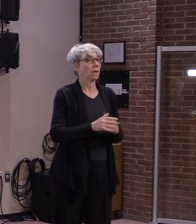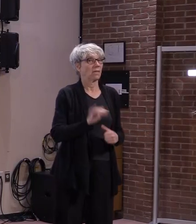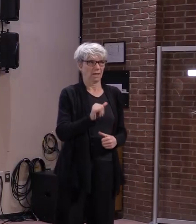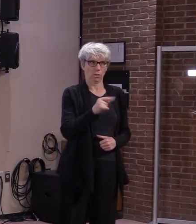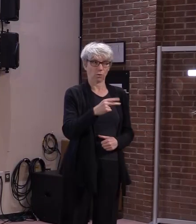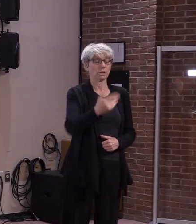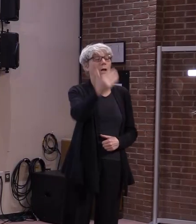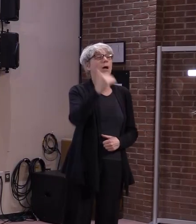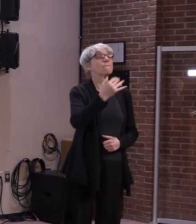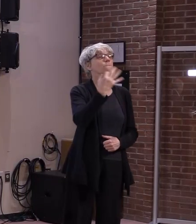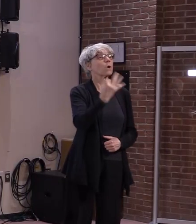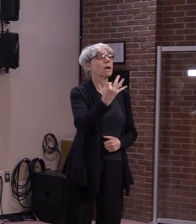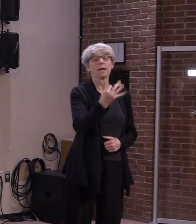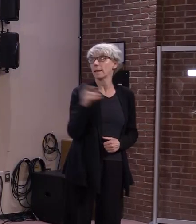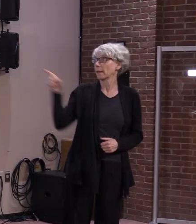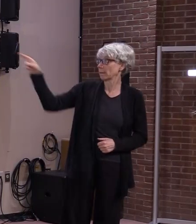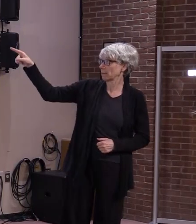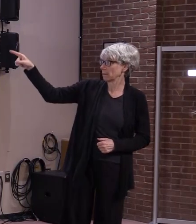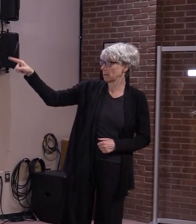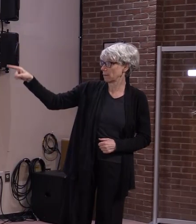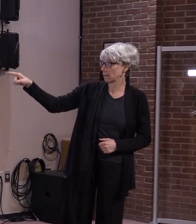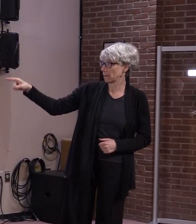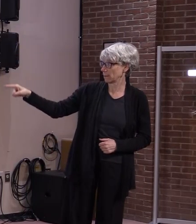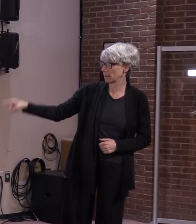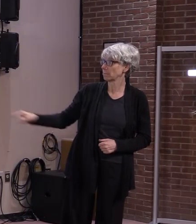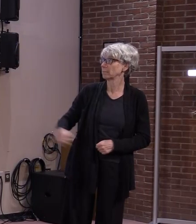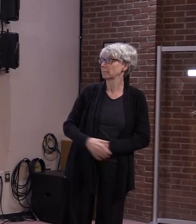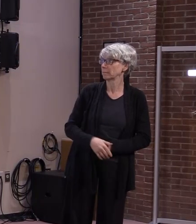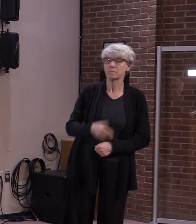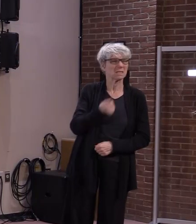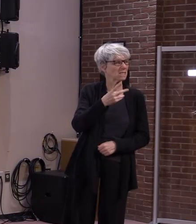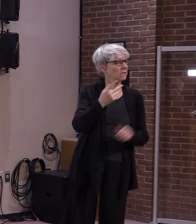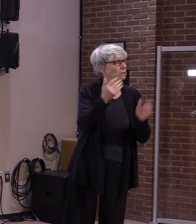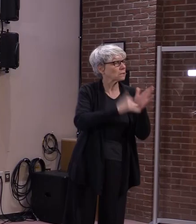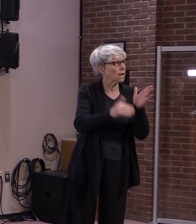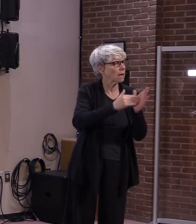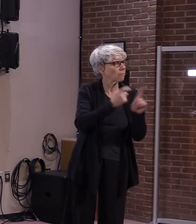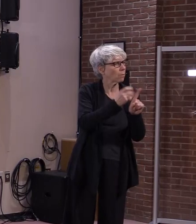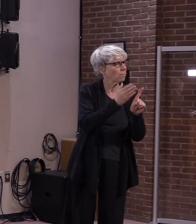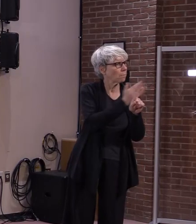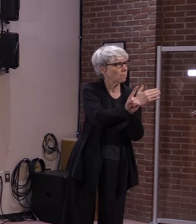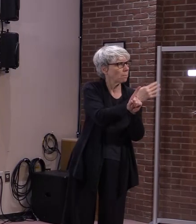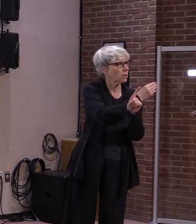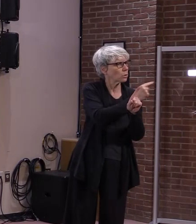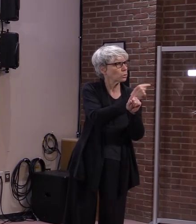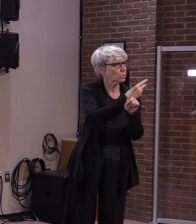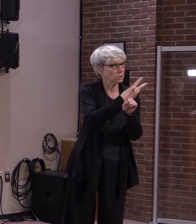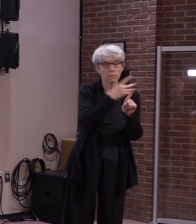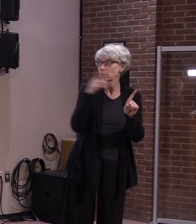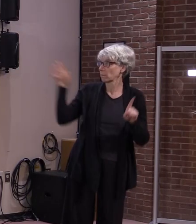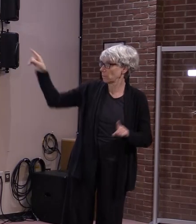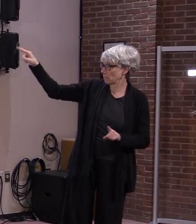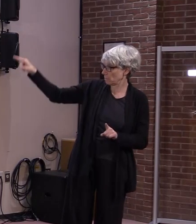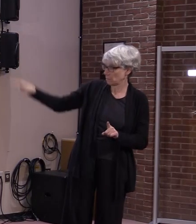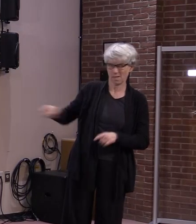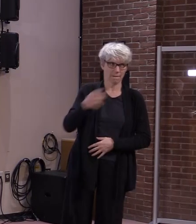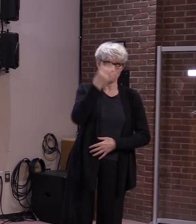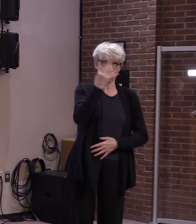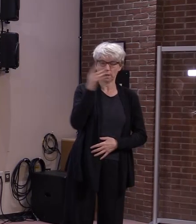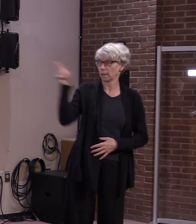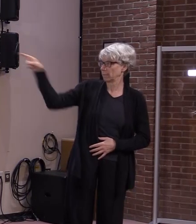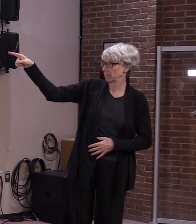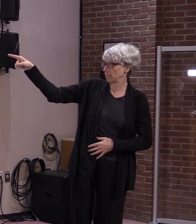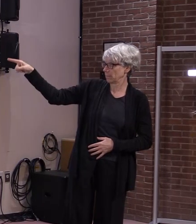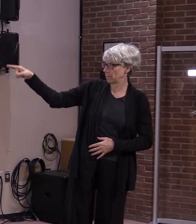on Friday, Cabot Creamery again, again, the Community Health Center in Burlington, Gifford Health Center in Randolph, Green